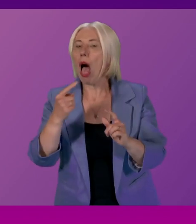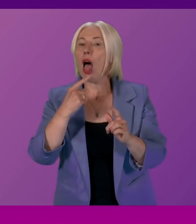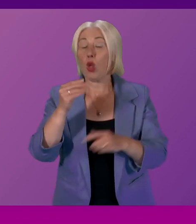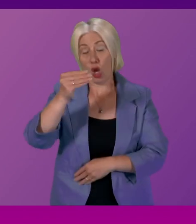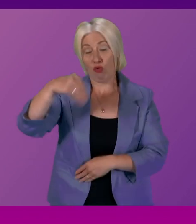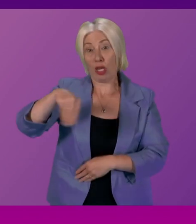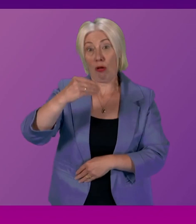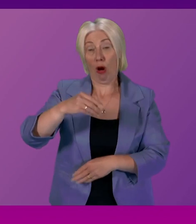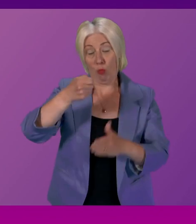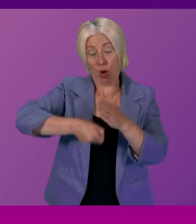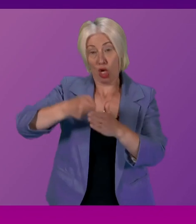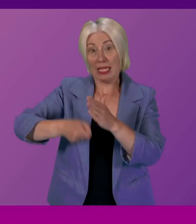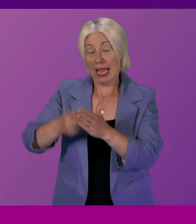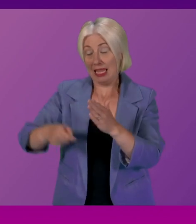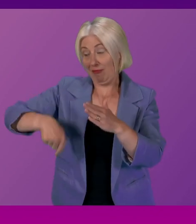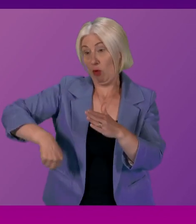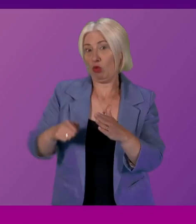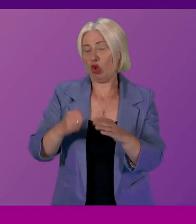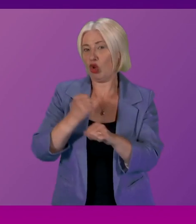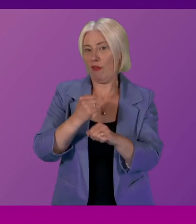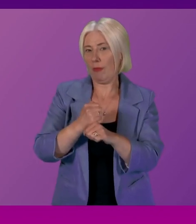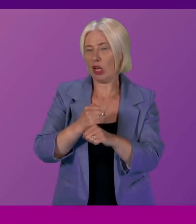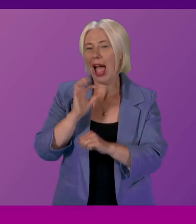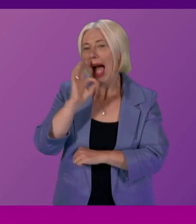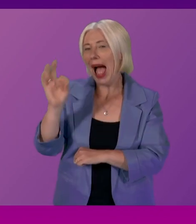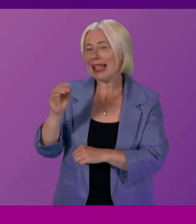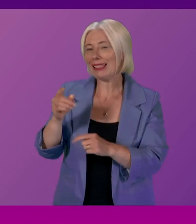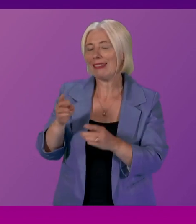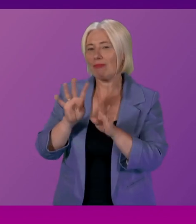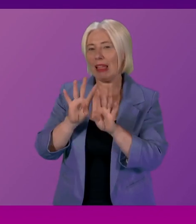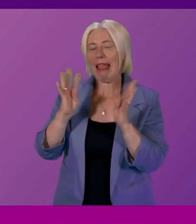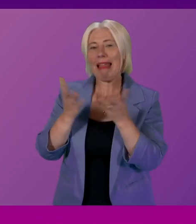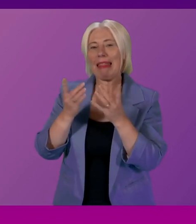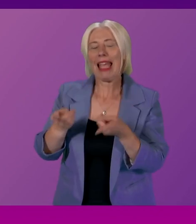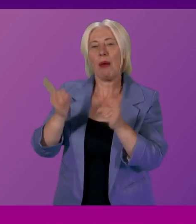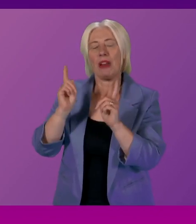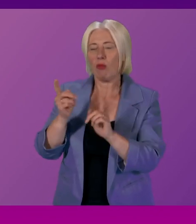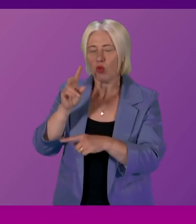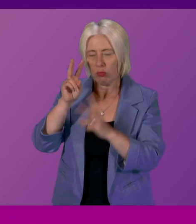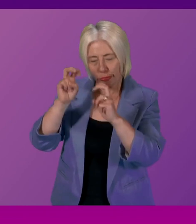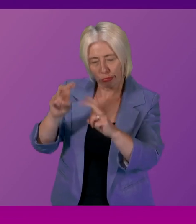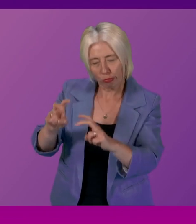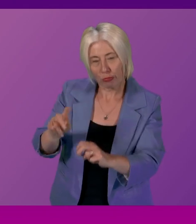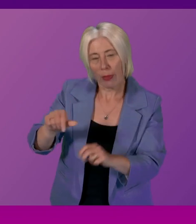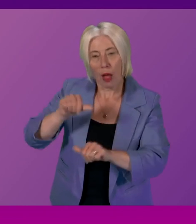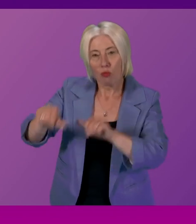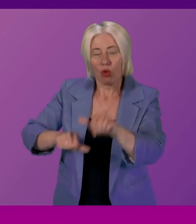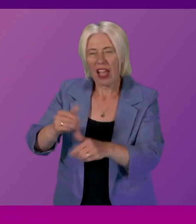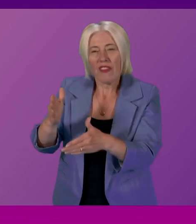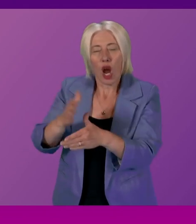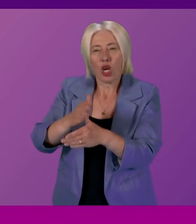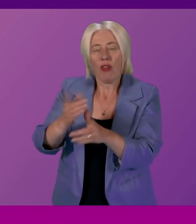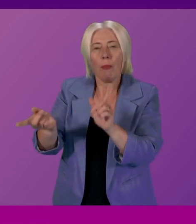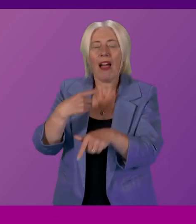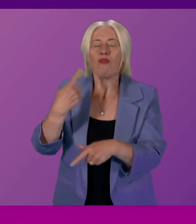asked the Permanent Secretary to look at the processes and that's still underway. I've had, I think, an initial response back from the